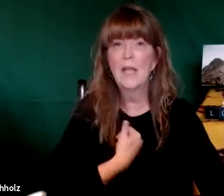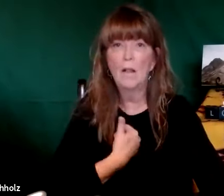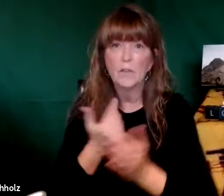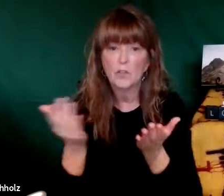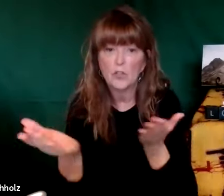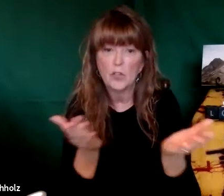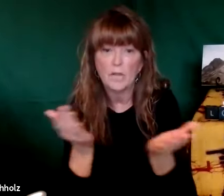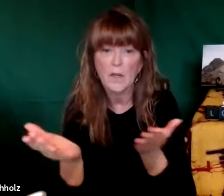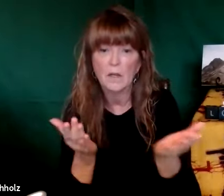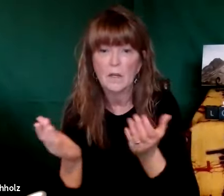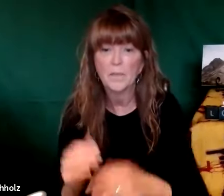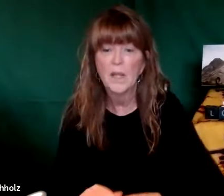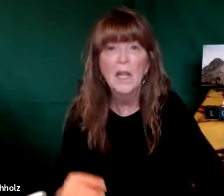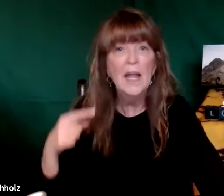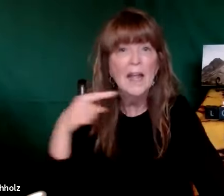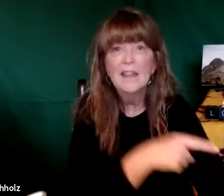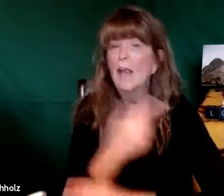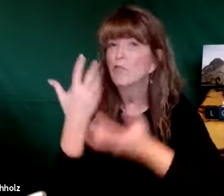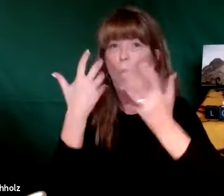but those folks are just self-serving